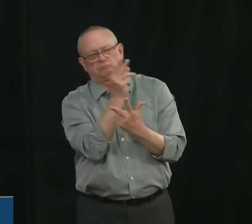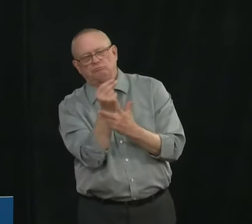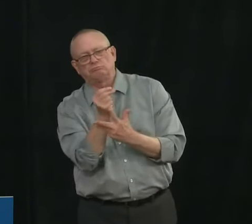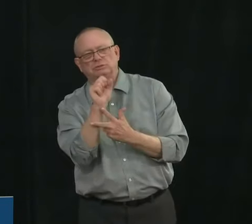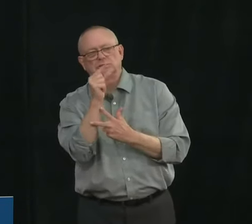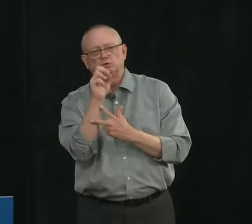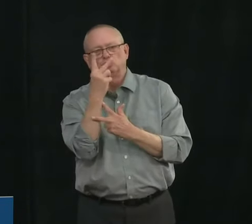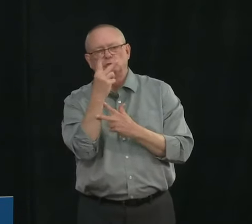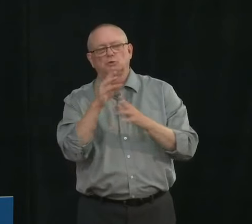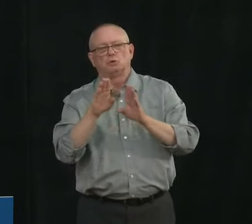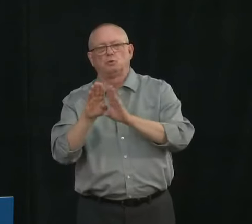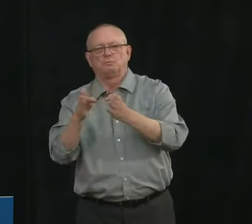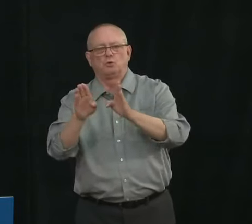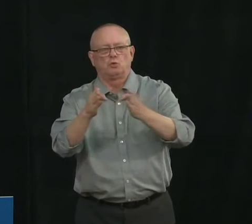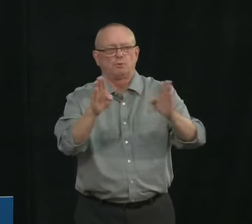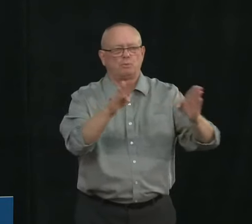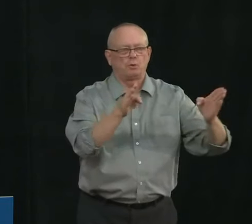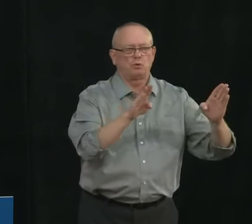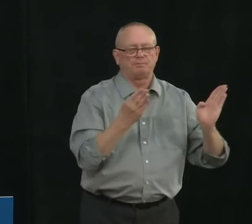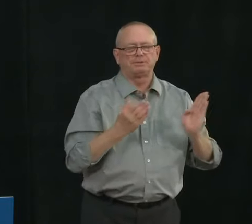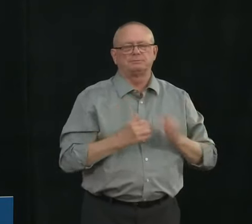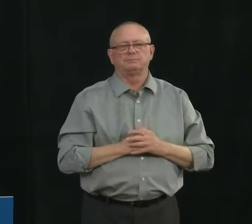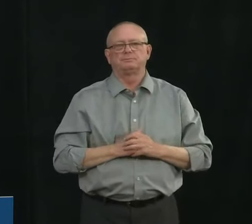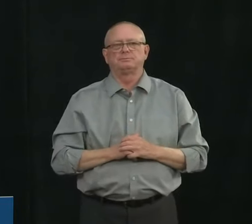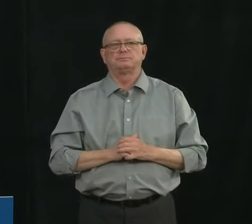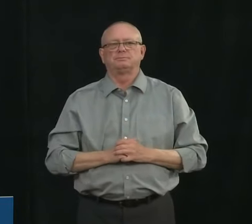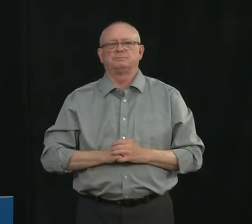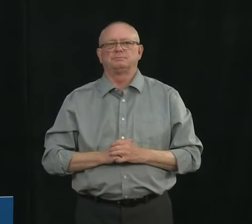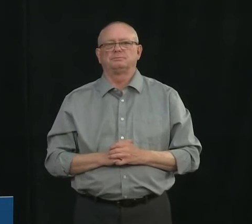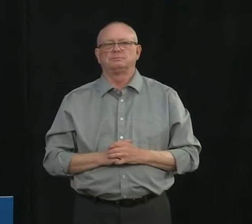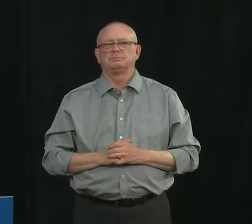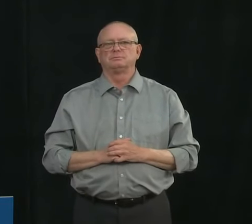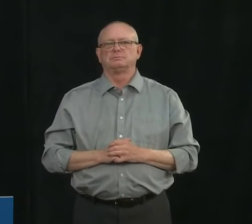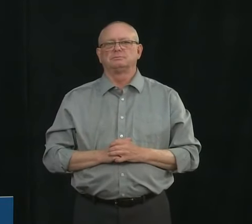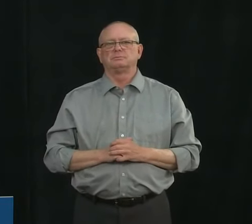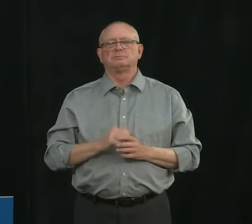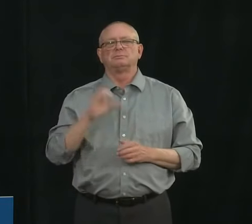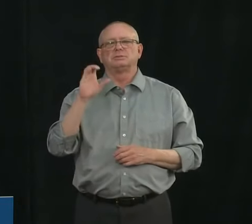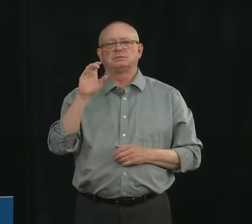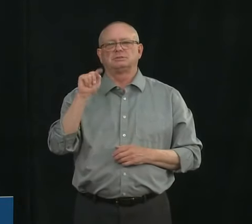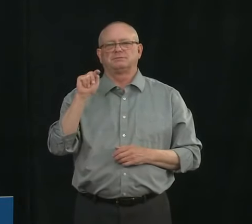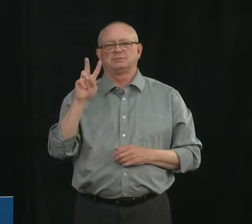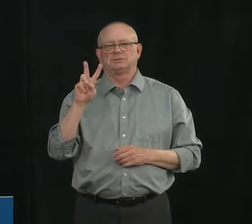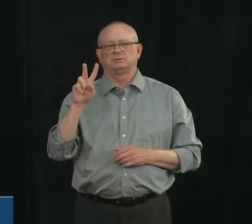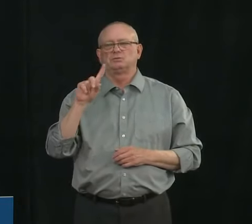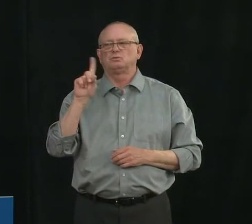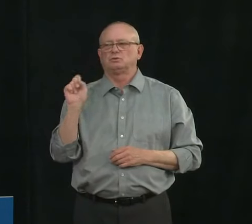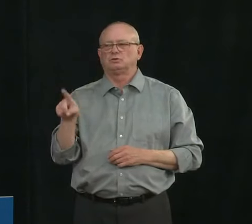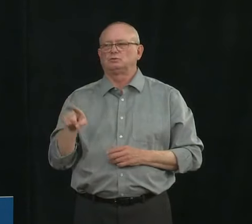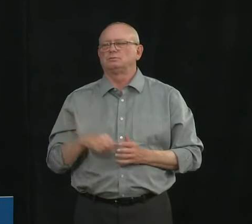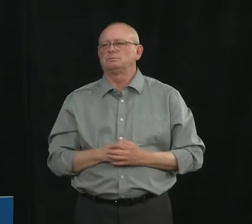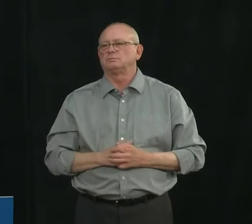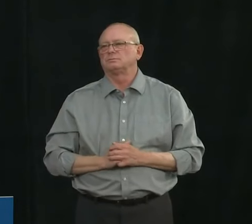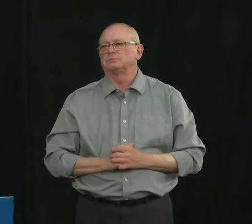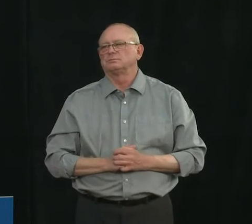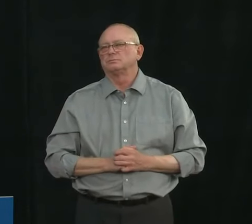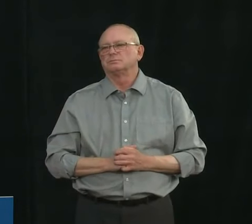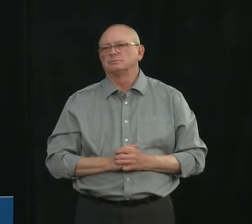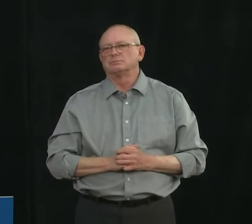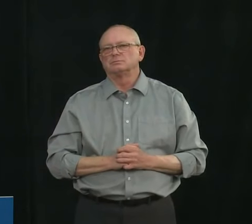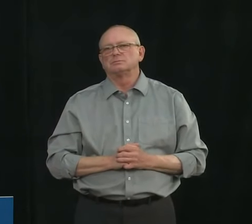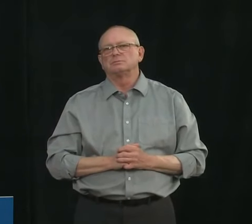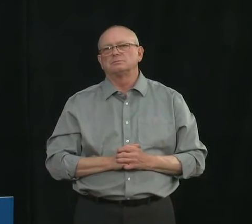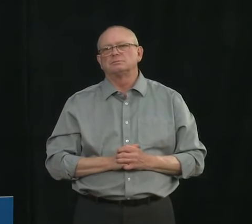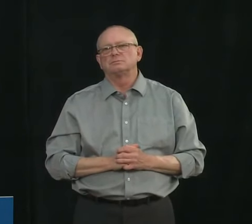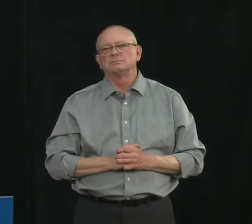through the next caller please chris ctv thank you dr hinshaw just curious that i know the